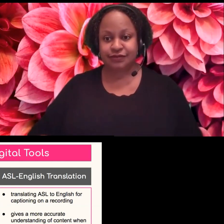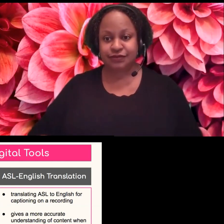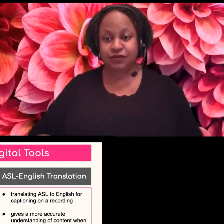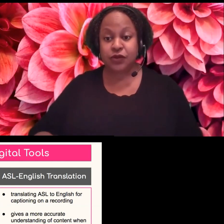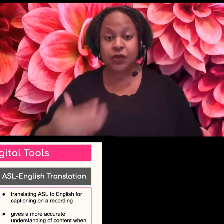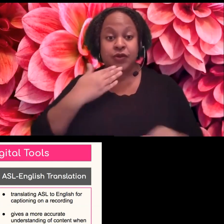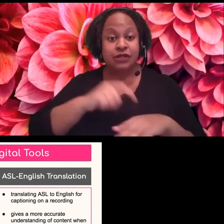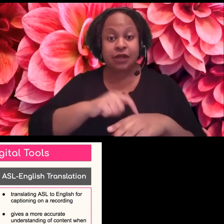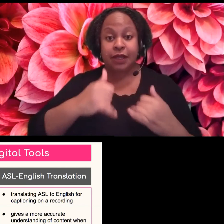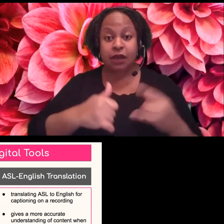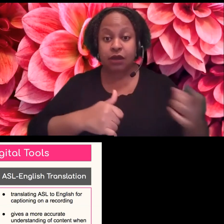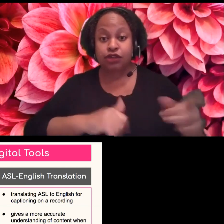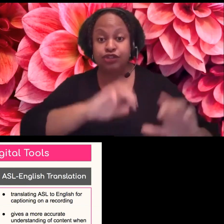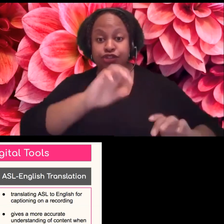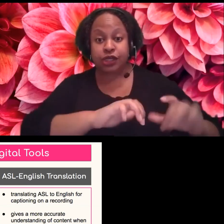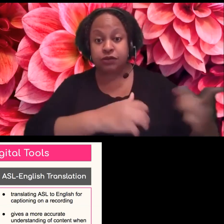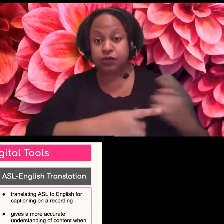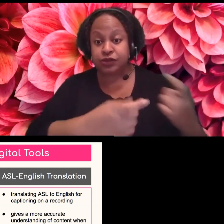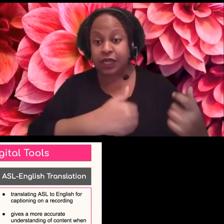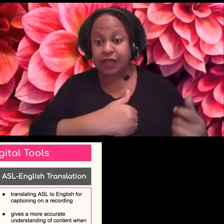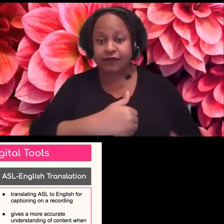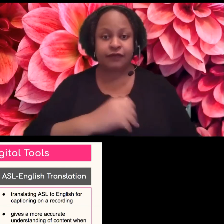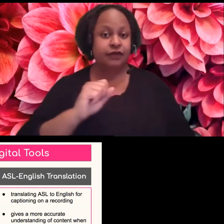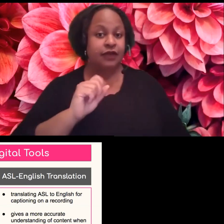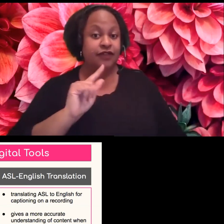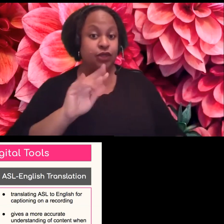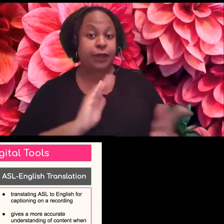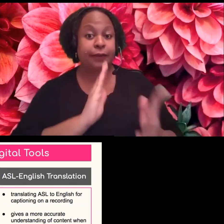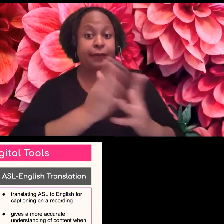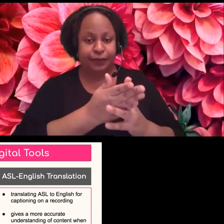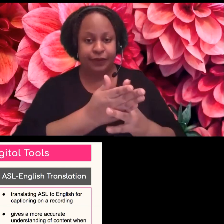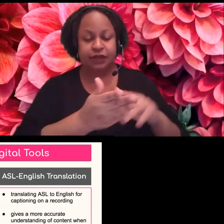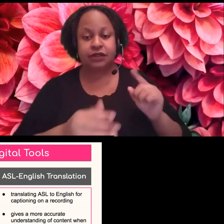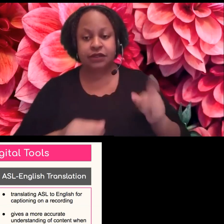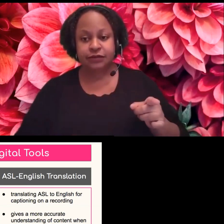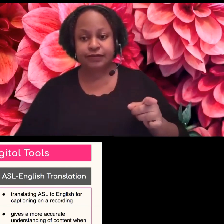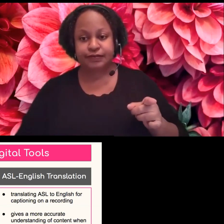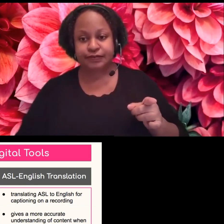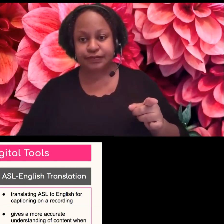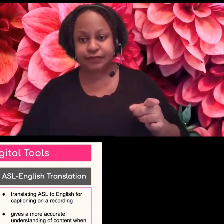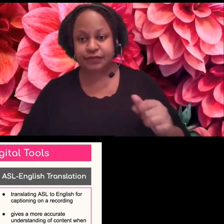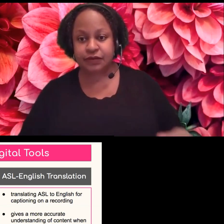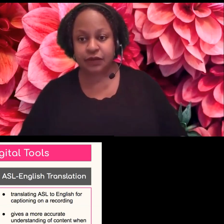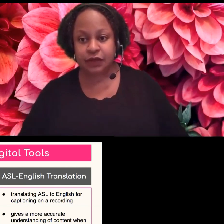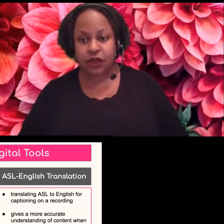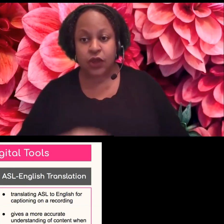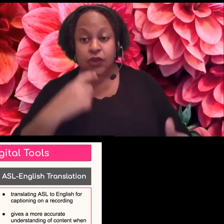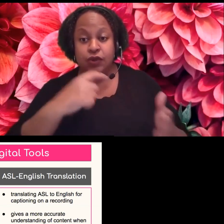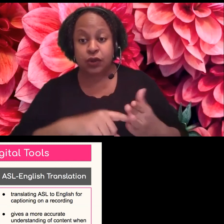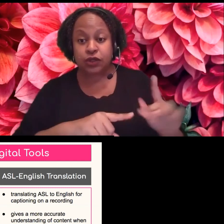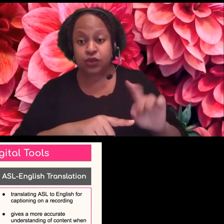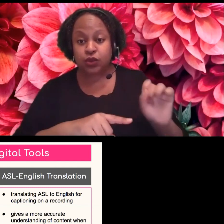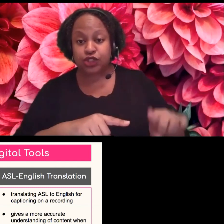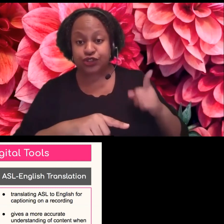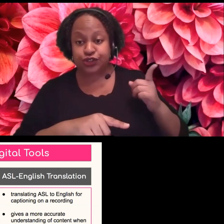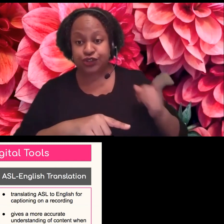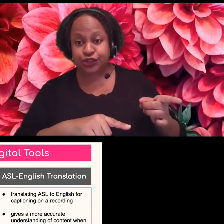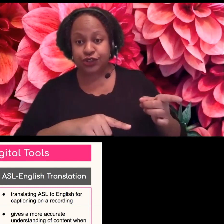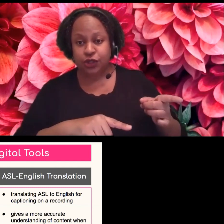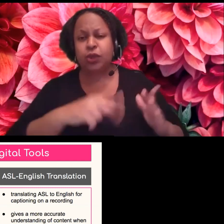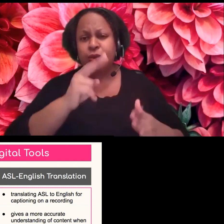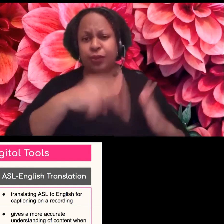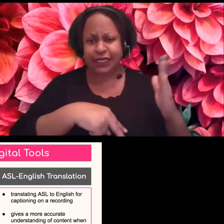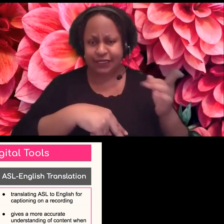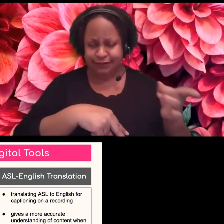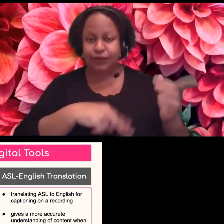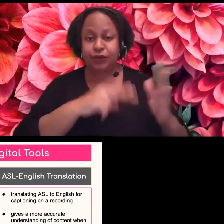anyone has any questions about all that, you did, I would like to say out loud, just cause I, we like to try and if it's, there's a question, we'll, we'll say it out loud. So